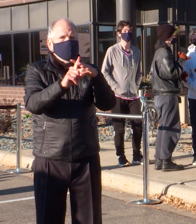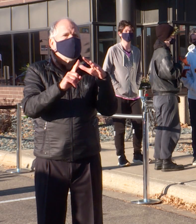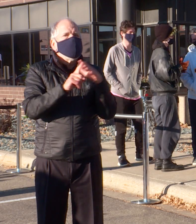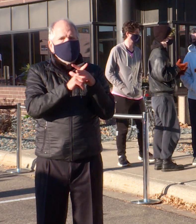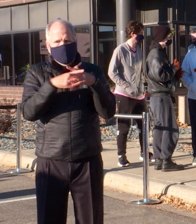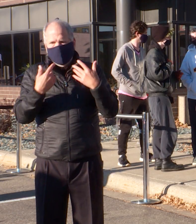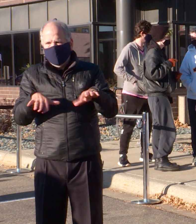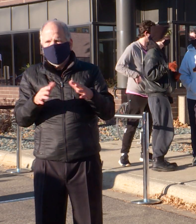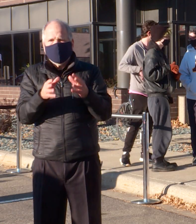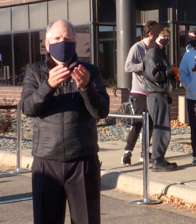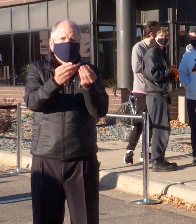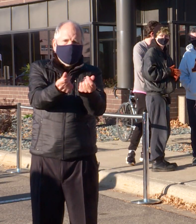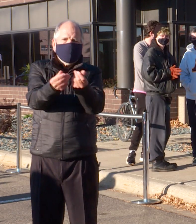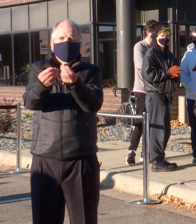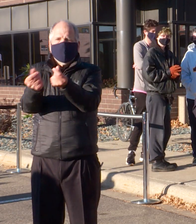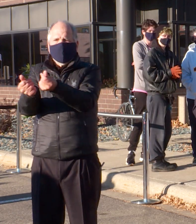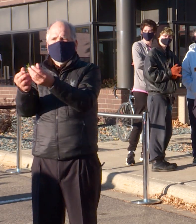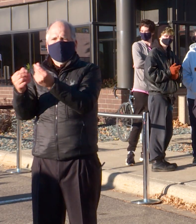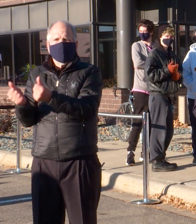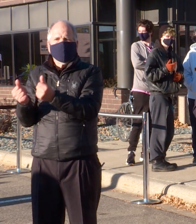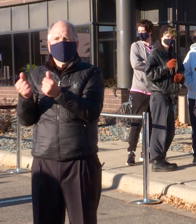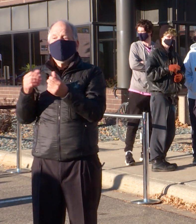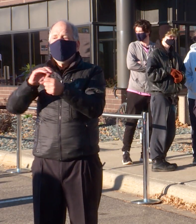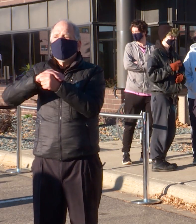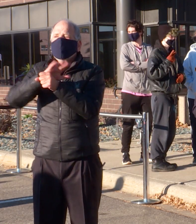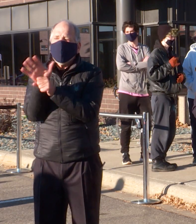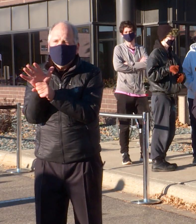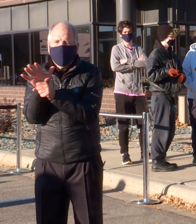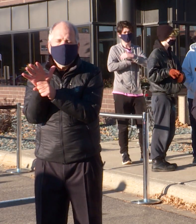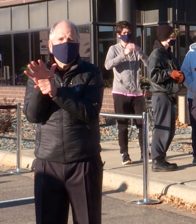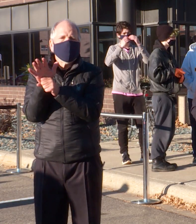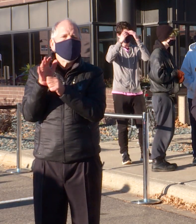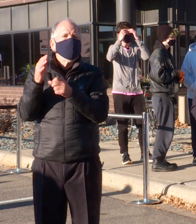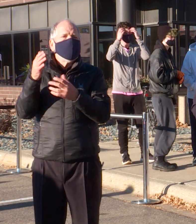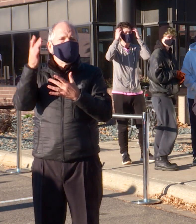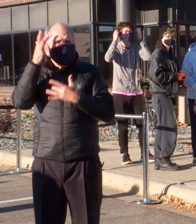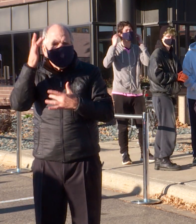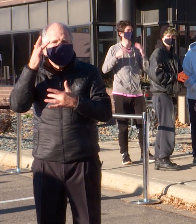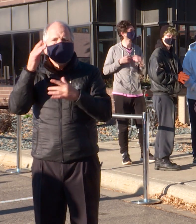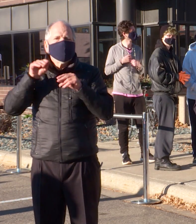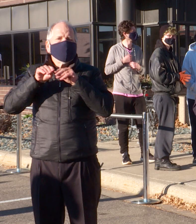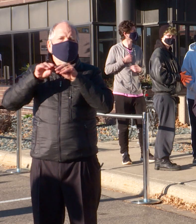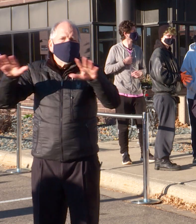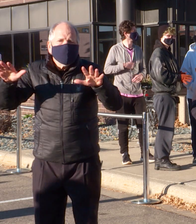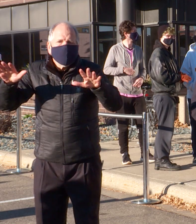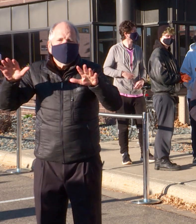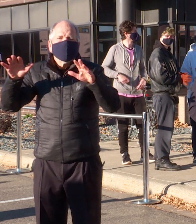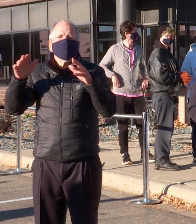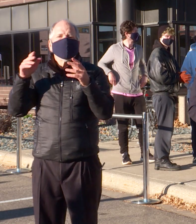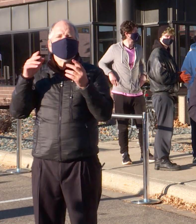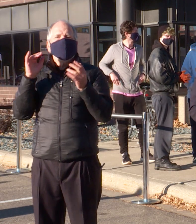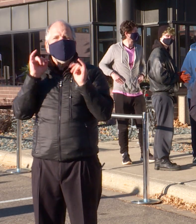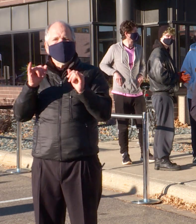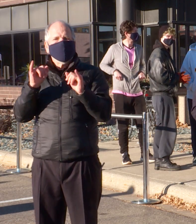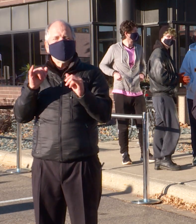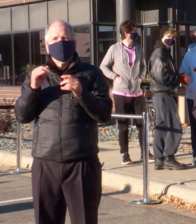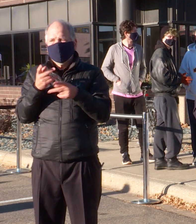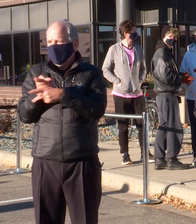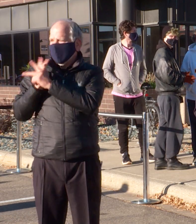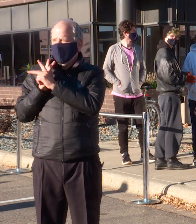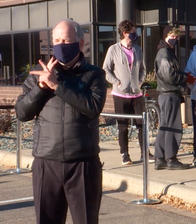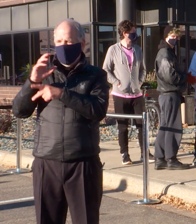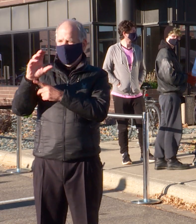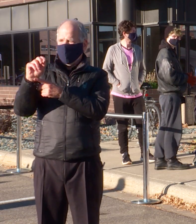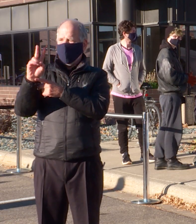Due to the number of unknown factors associated with the COVID-19 virus, we have been and we will encourage voters to